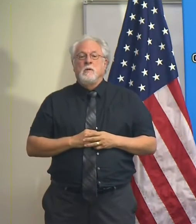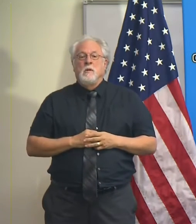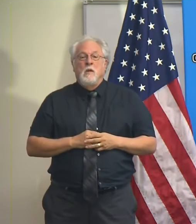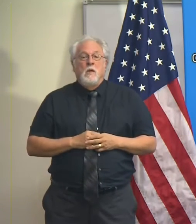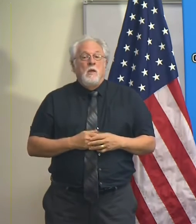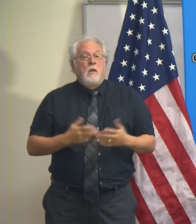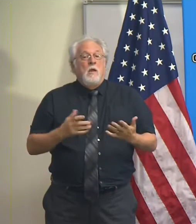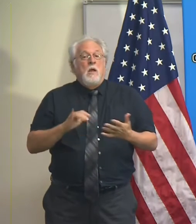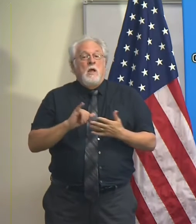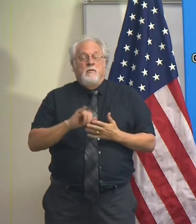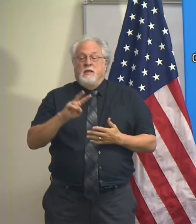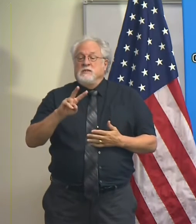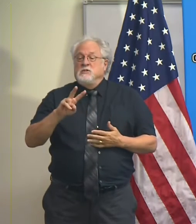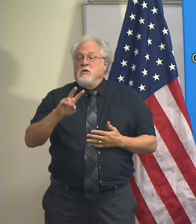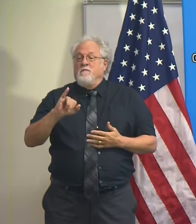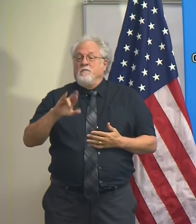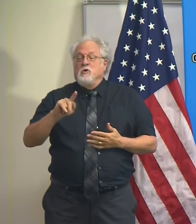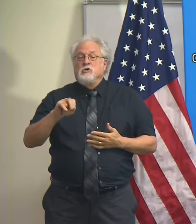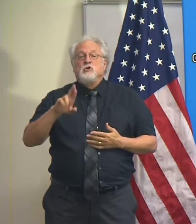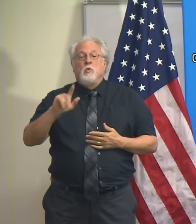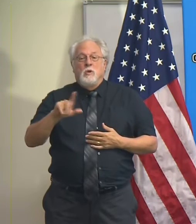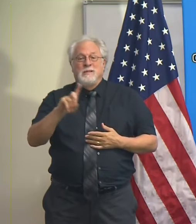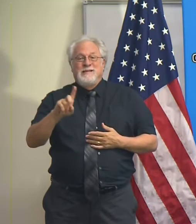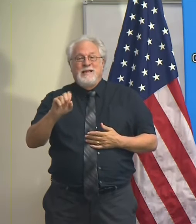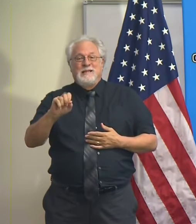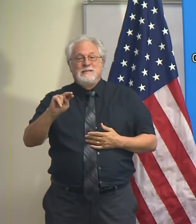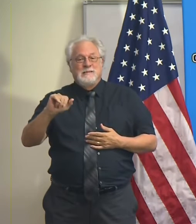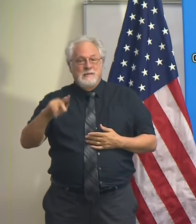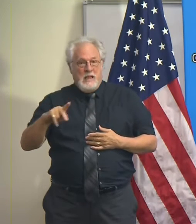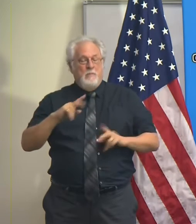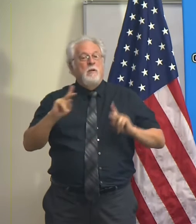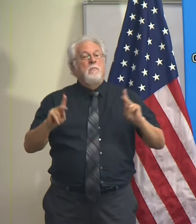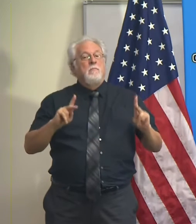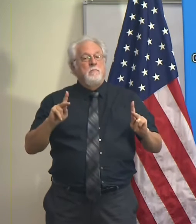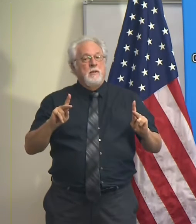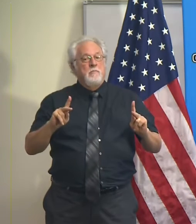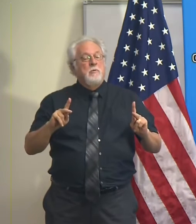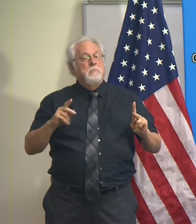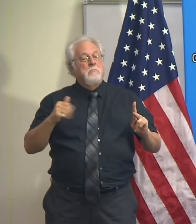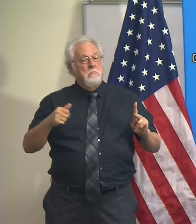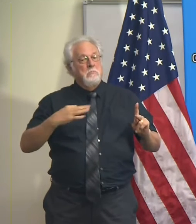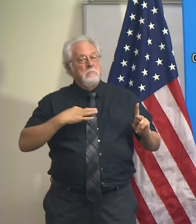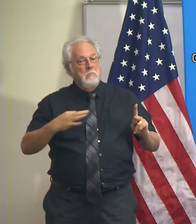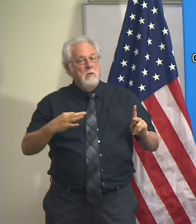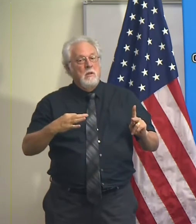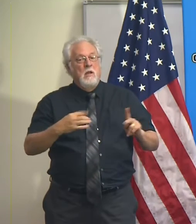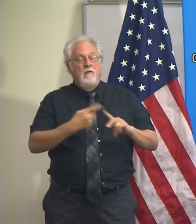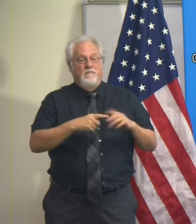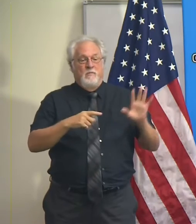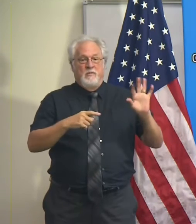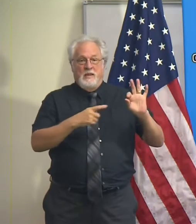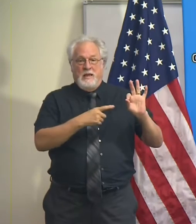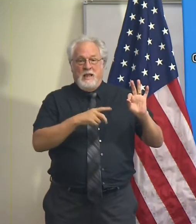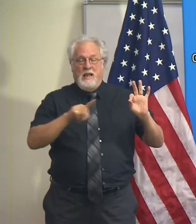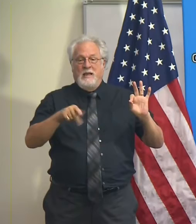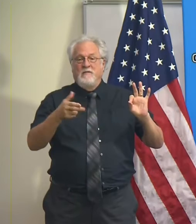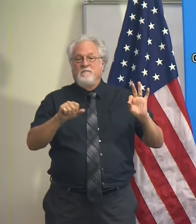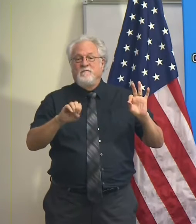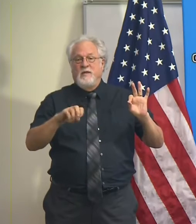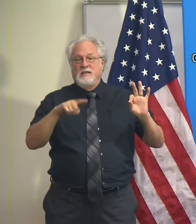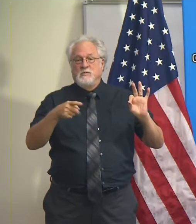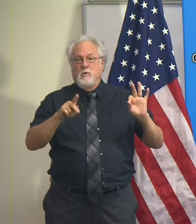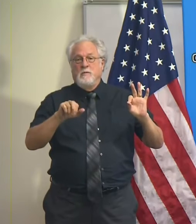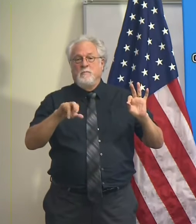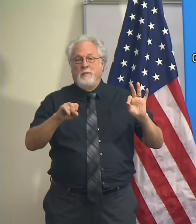With this virtual DSNAP, the individuals who are eligible are from the the 9 phase 1 parishes